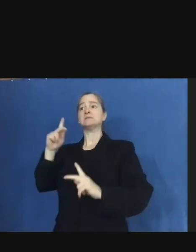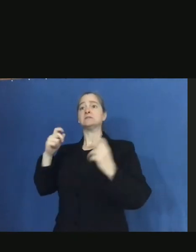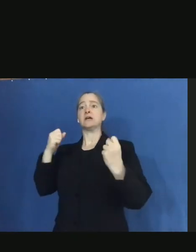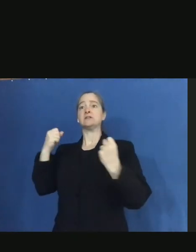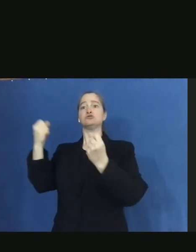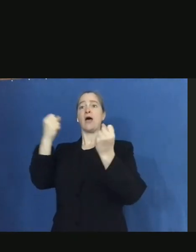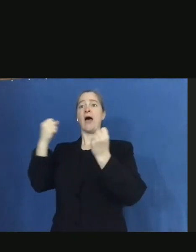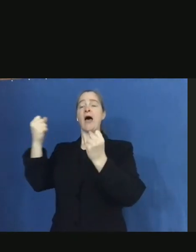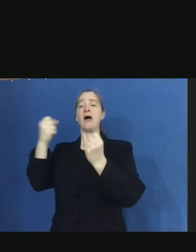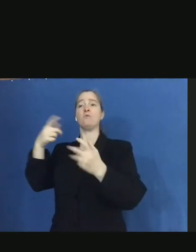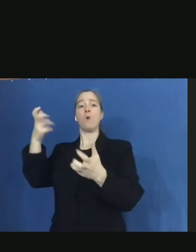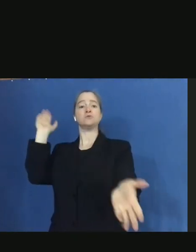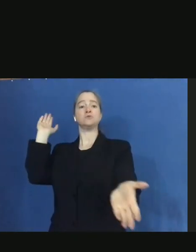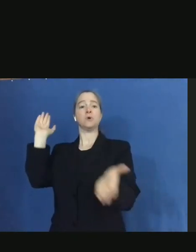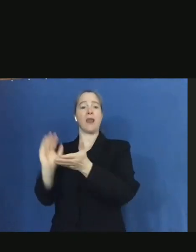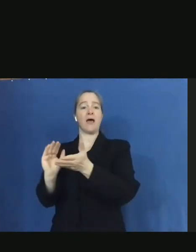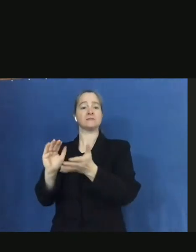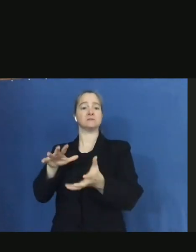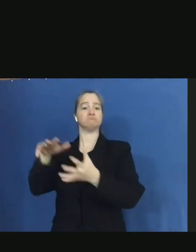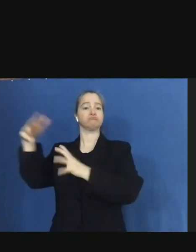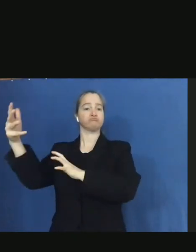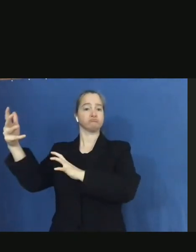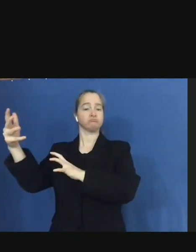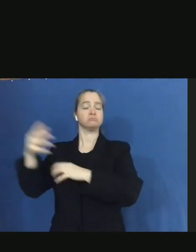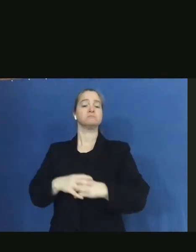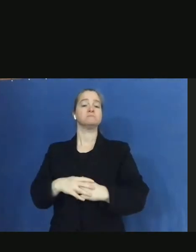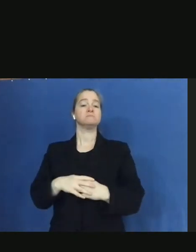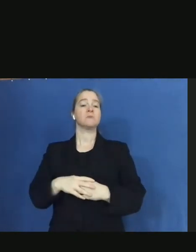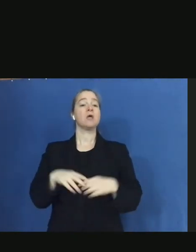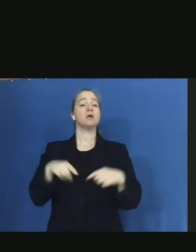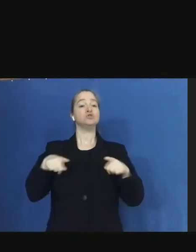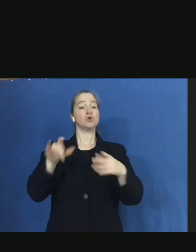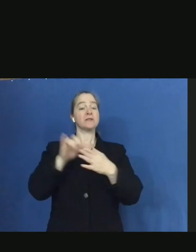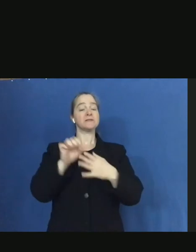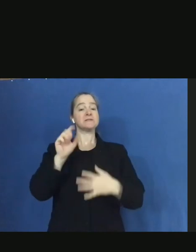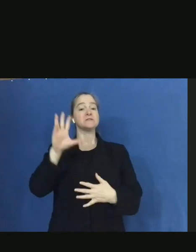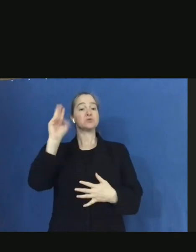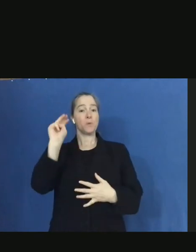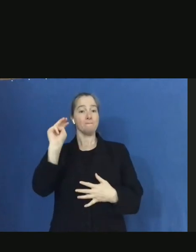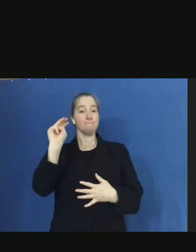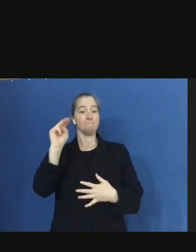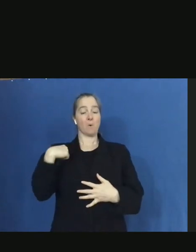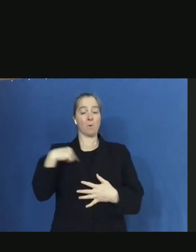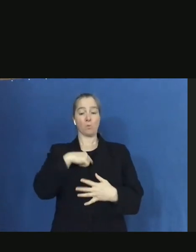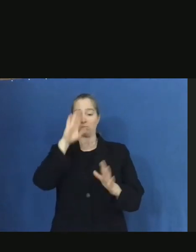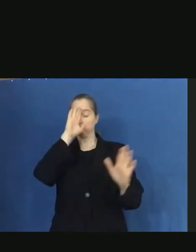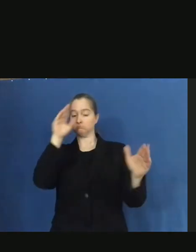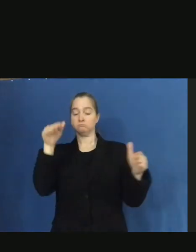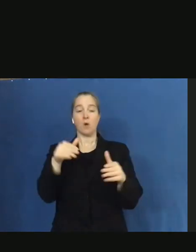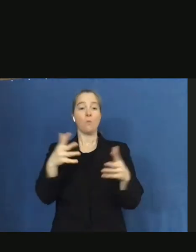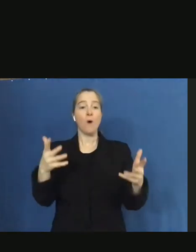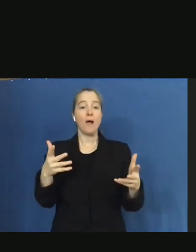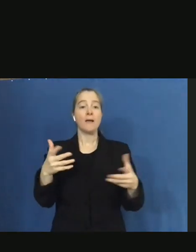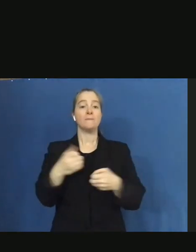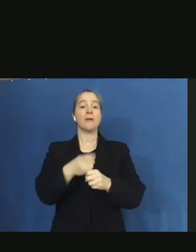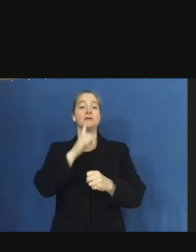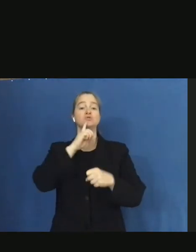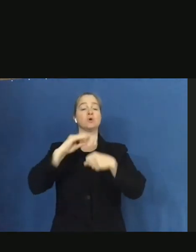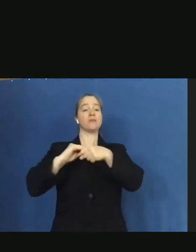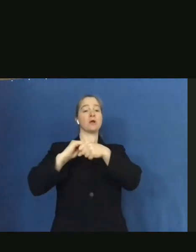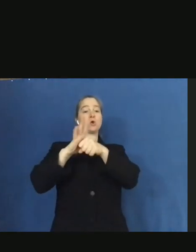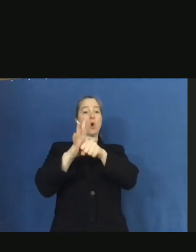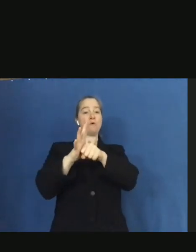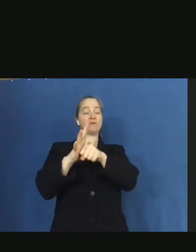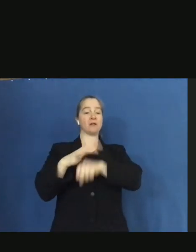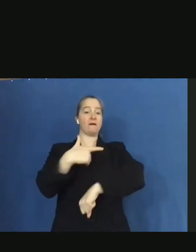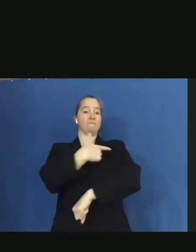Secretary discussed. During this storm, we're specifically concerned about ensuring shipments of COVID-19 vaccine